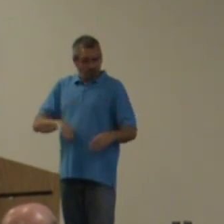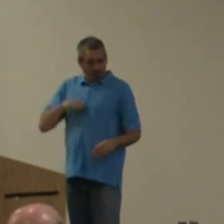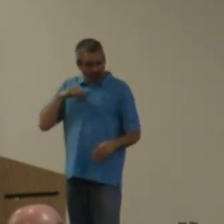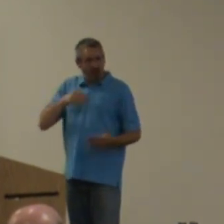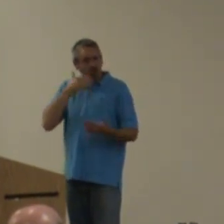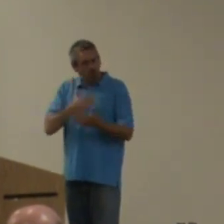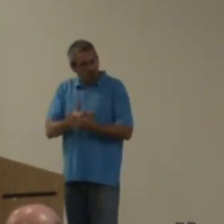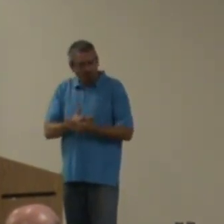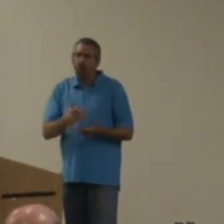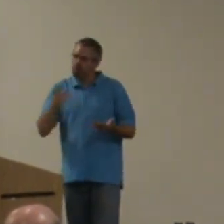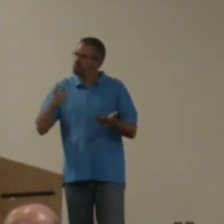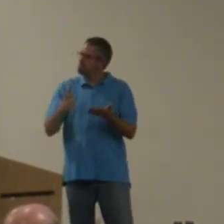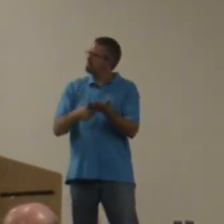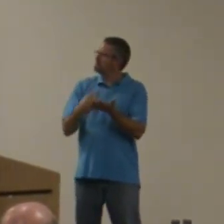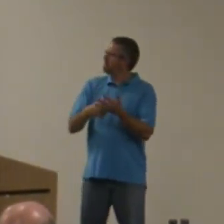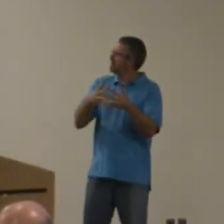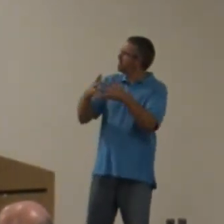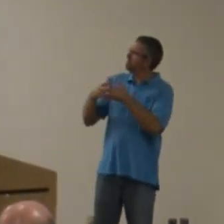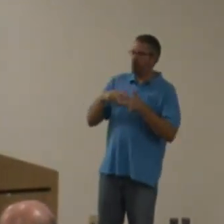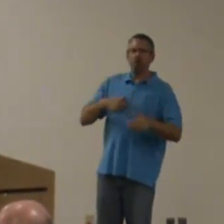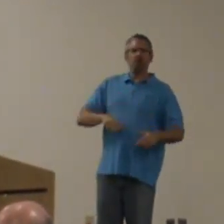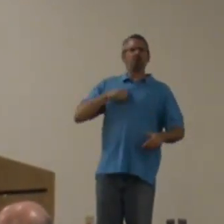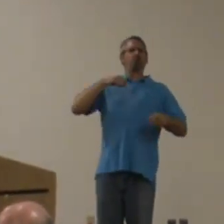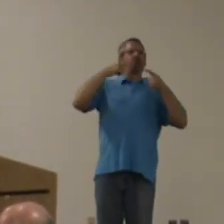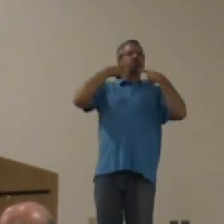Pride? Pride? It's okay to have some pride.